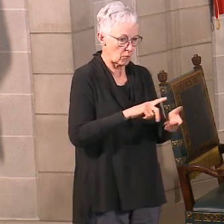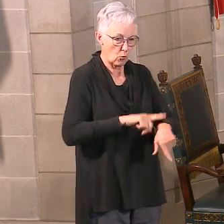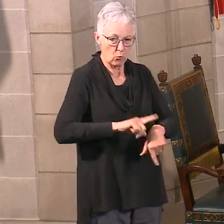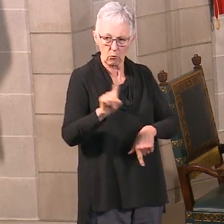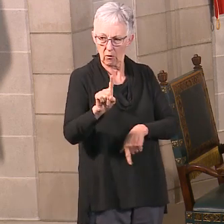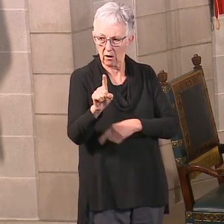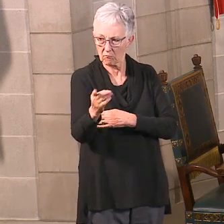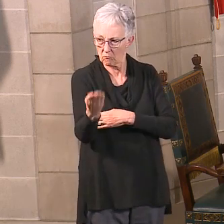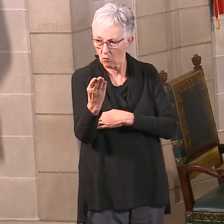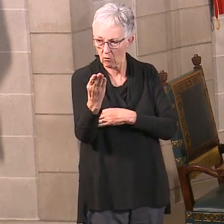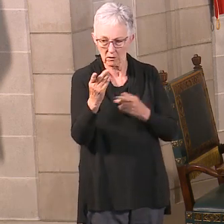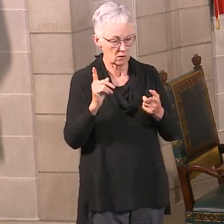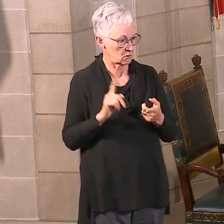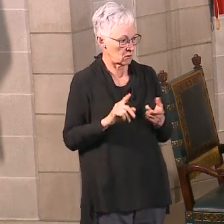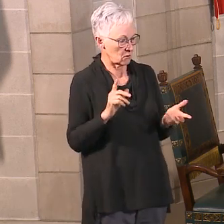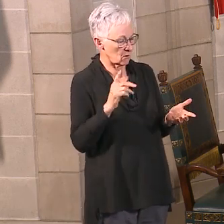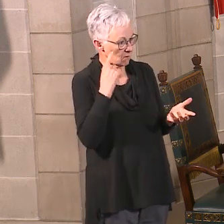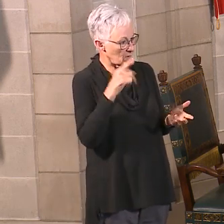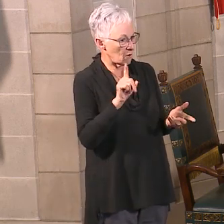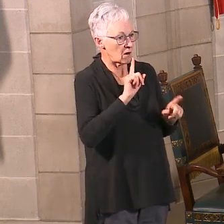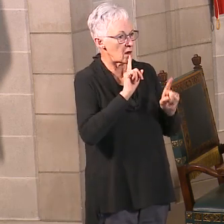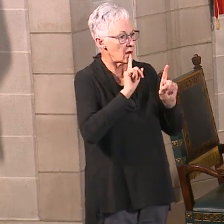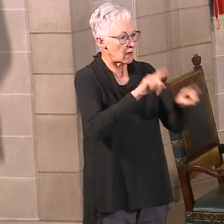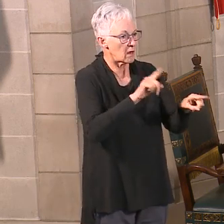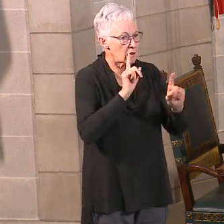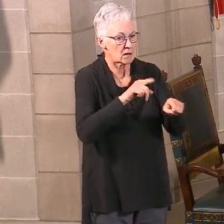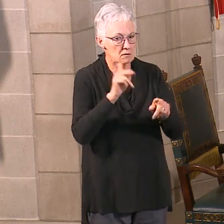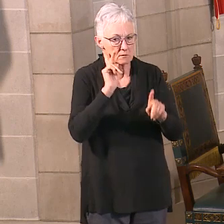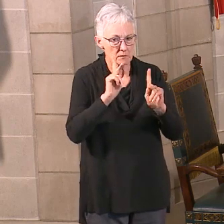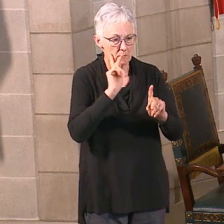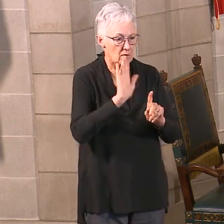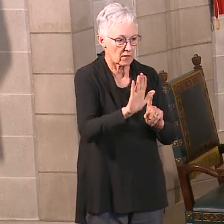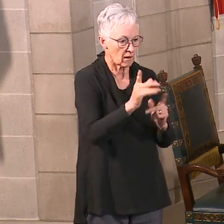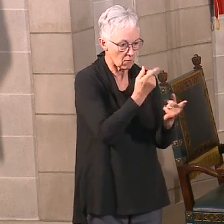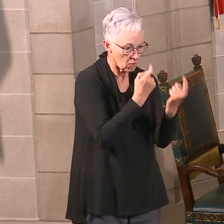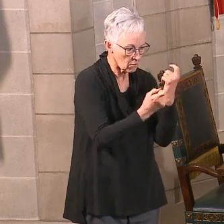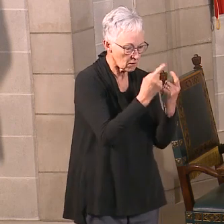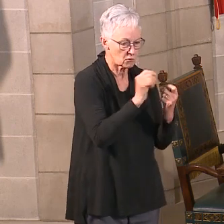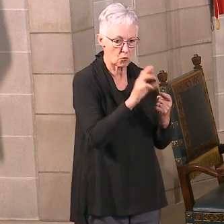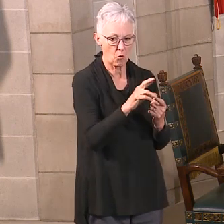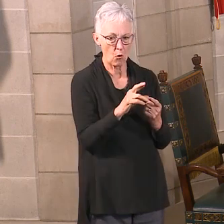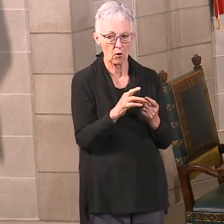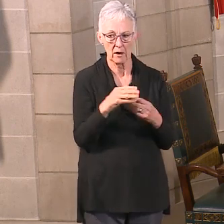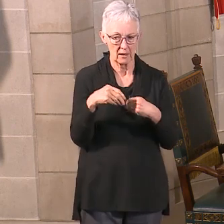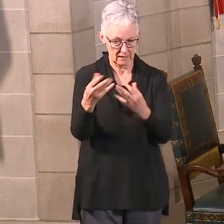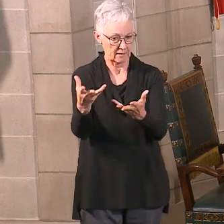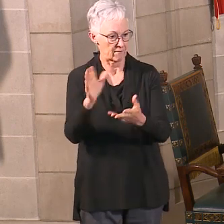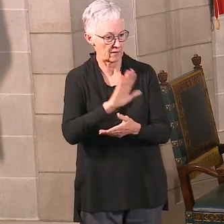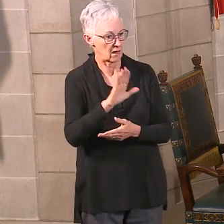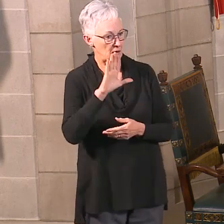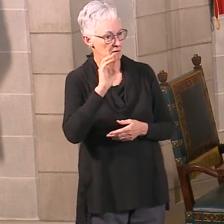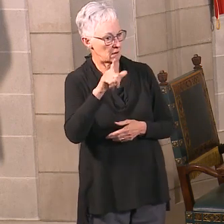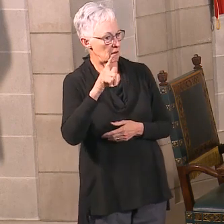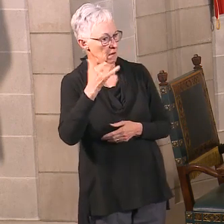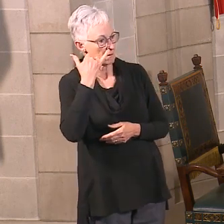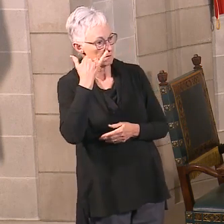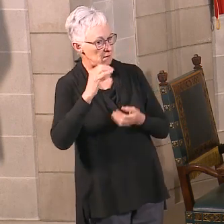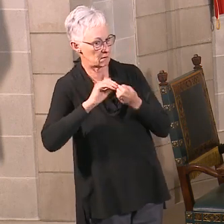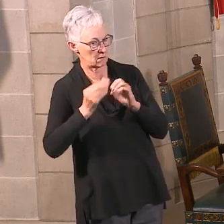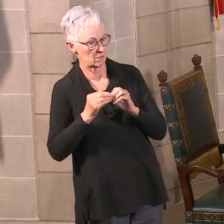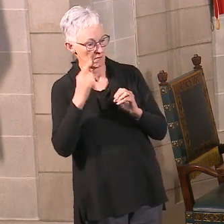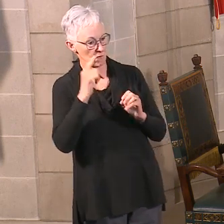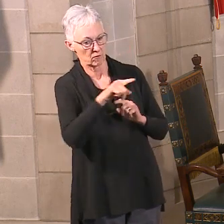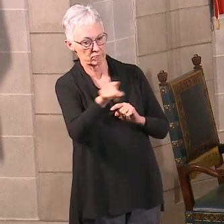Tony and Leon both gave out their cell phone numbers to people to be able to call up and ask for questions. And all that hard work paid